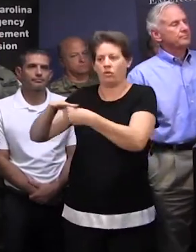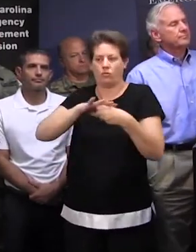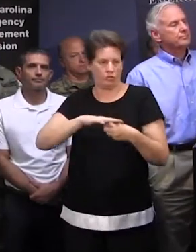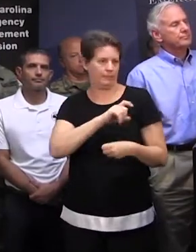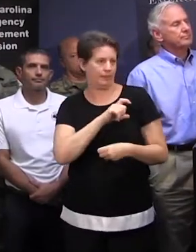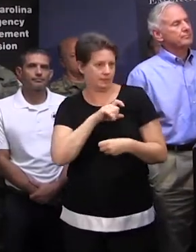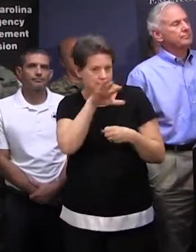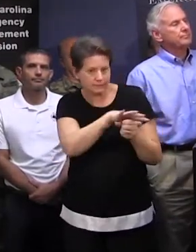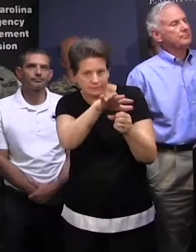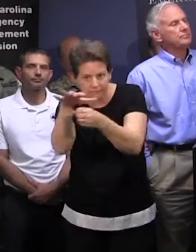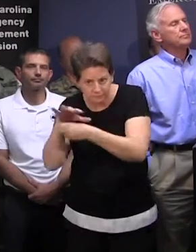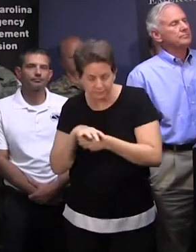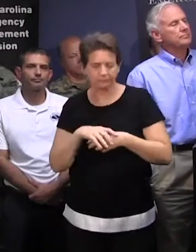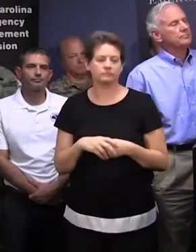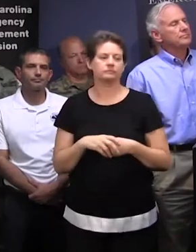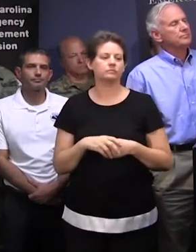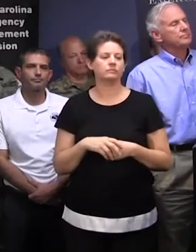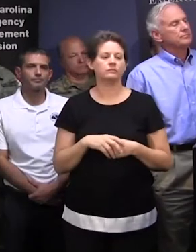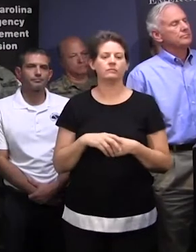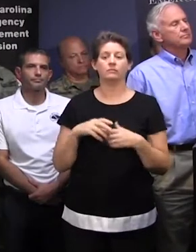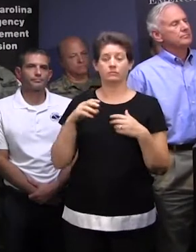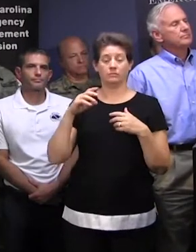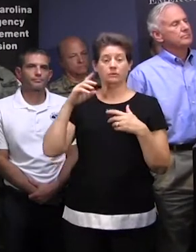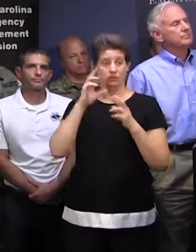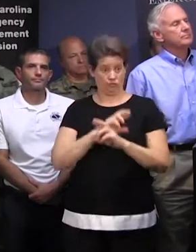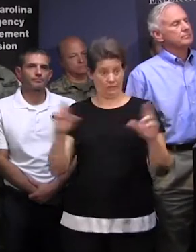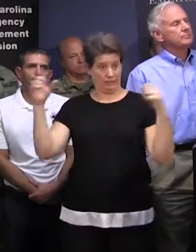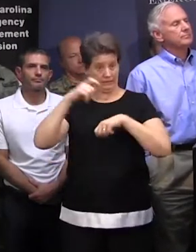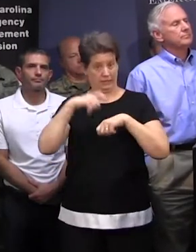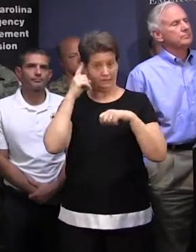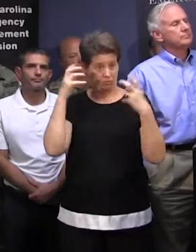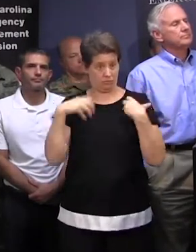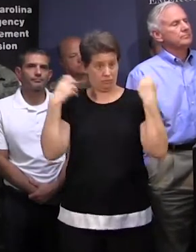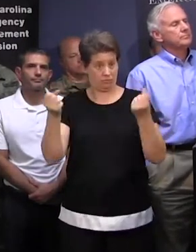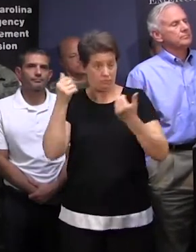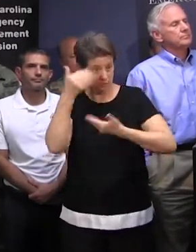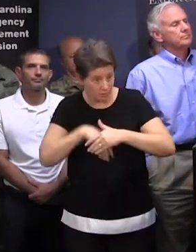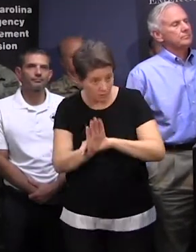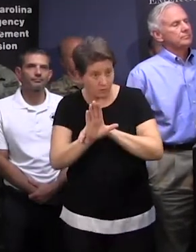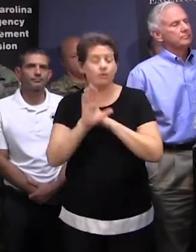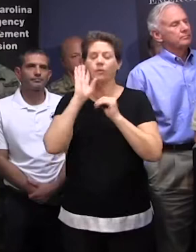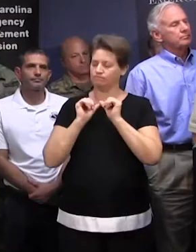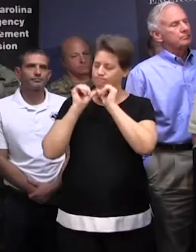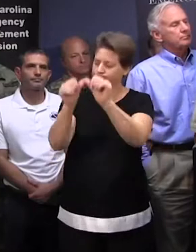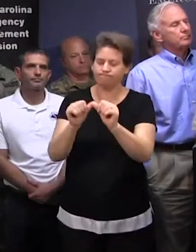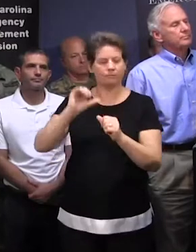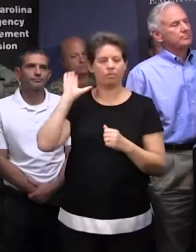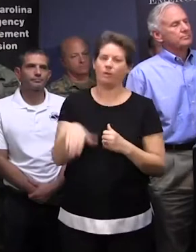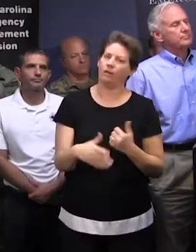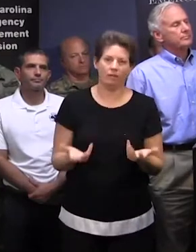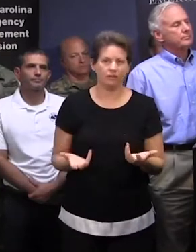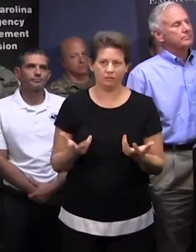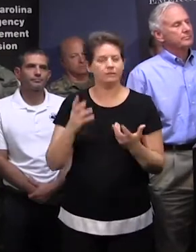until we get into the recovery area for the duration of this event. Again, everyone